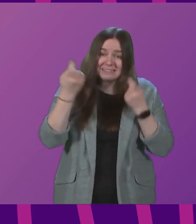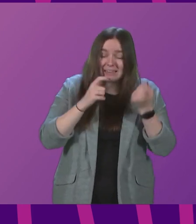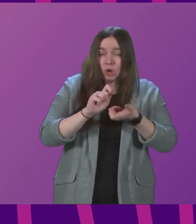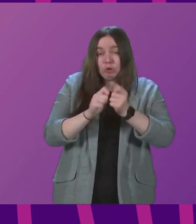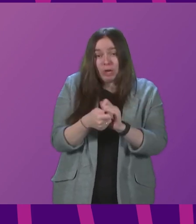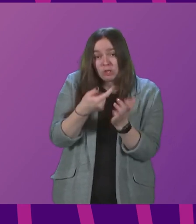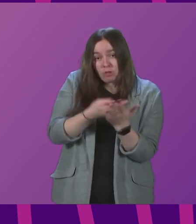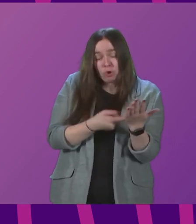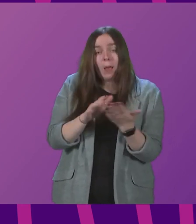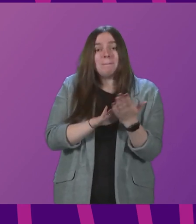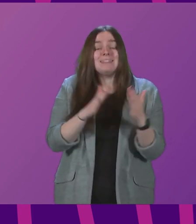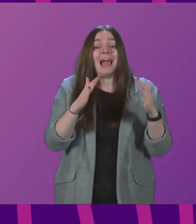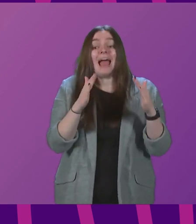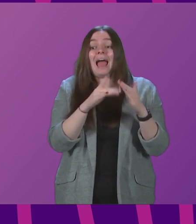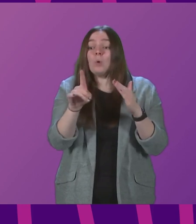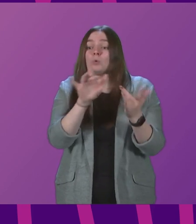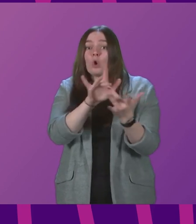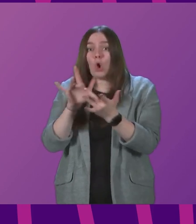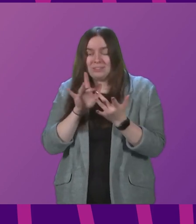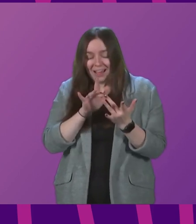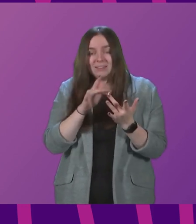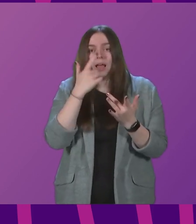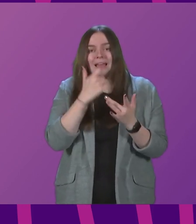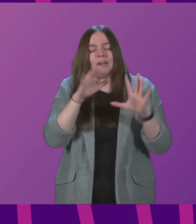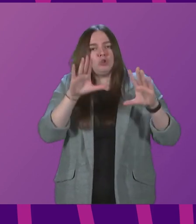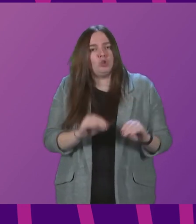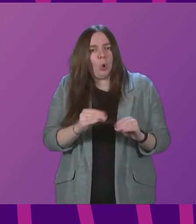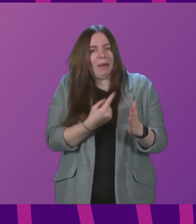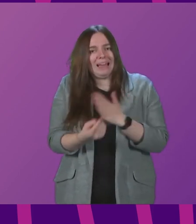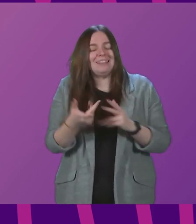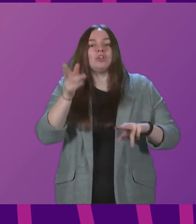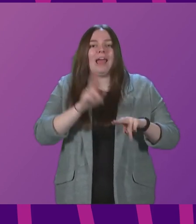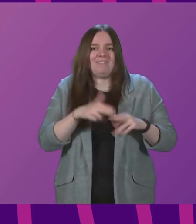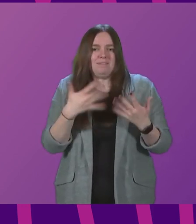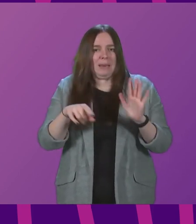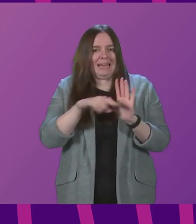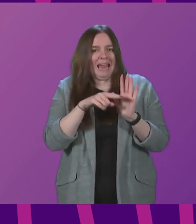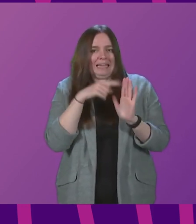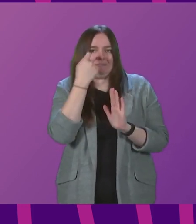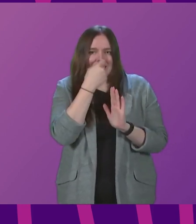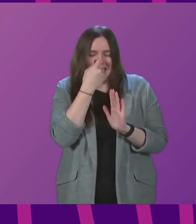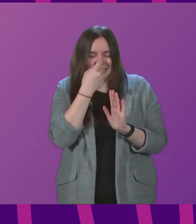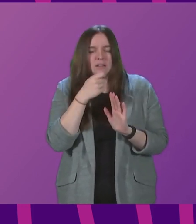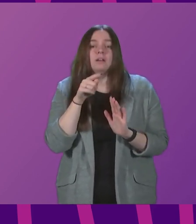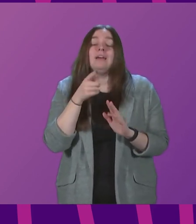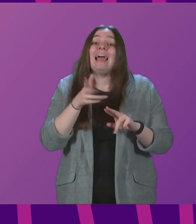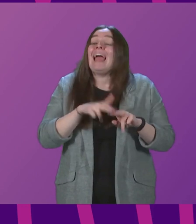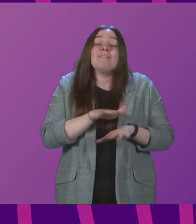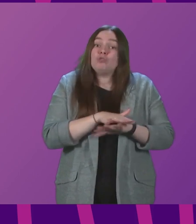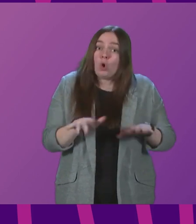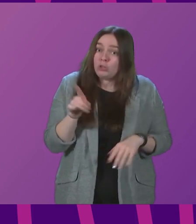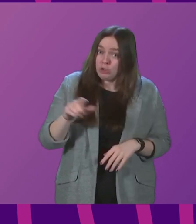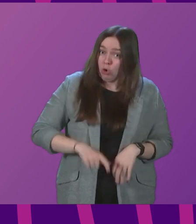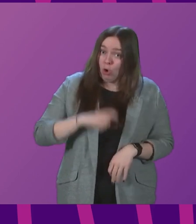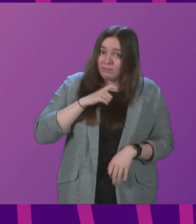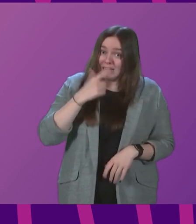these rules so household contacts can end self-isolation if they have a negative test? And if not, is she confident this position is sustainable